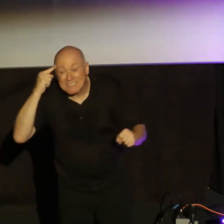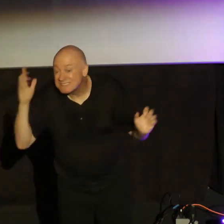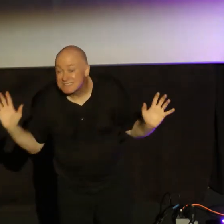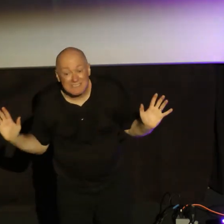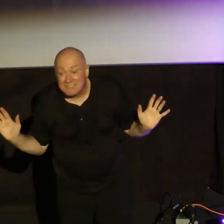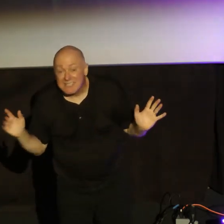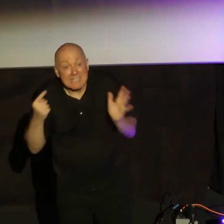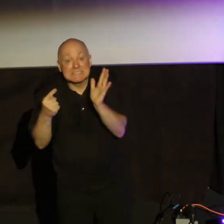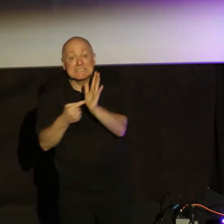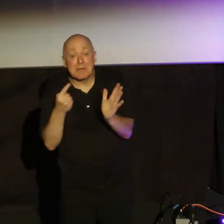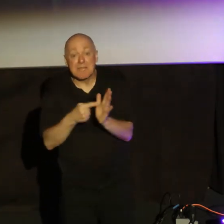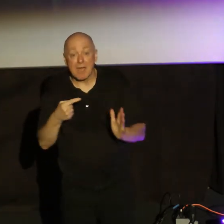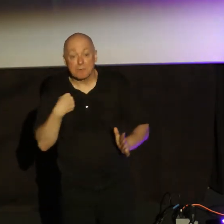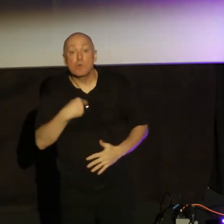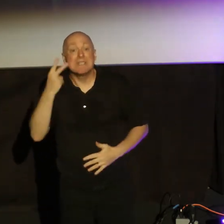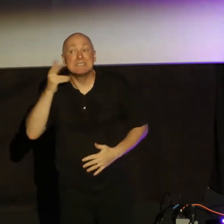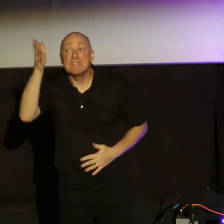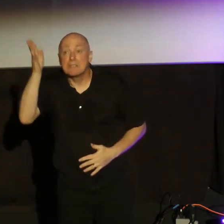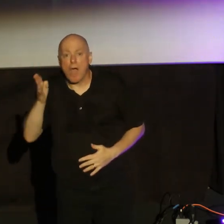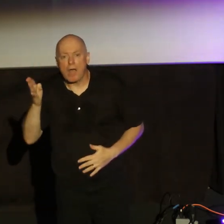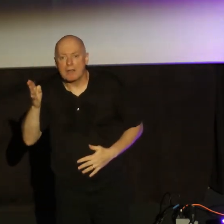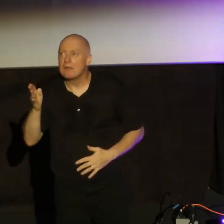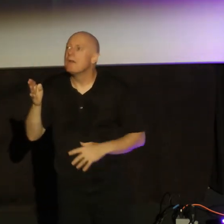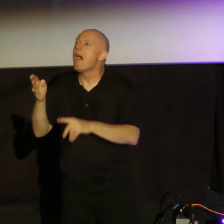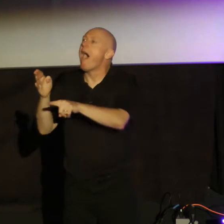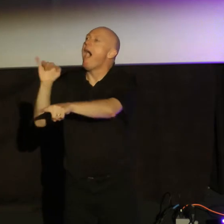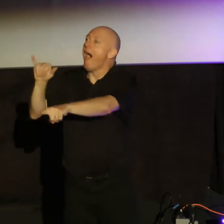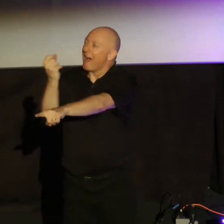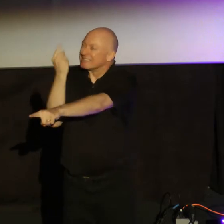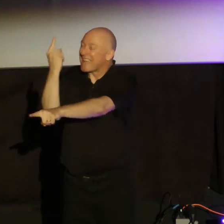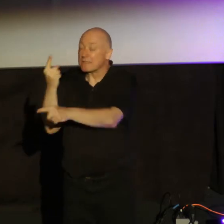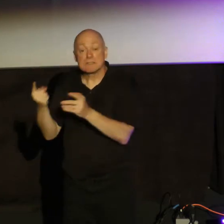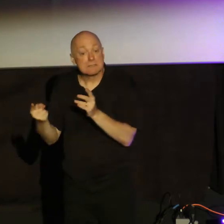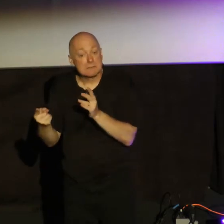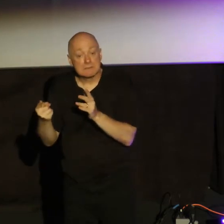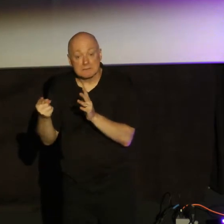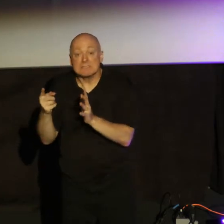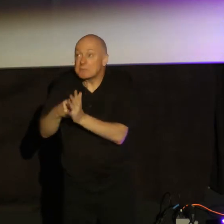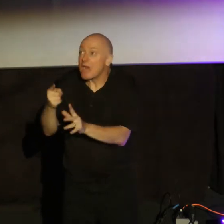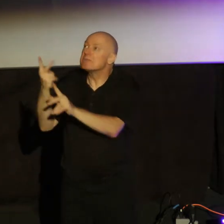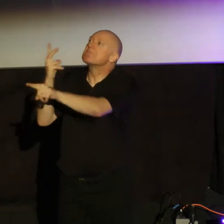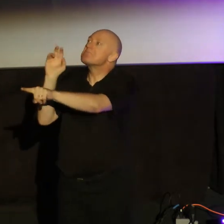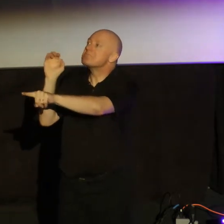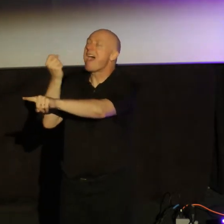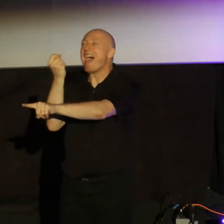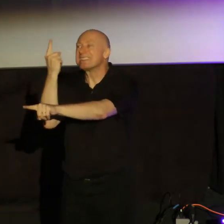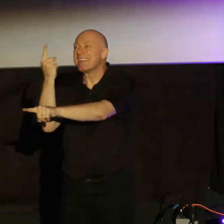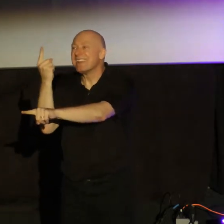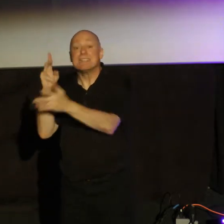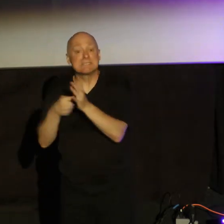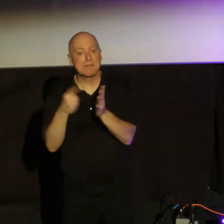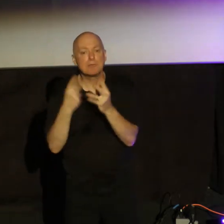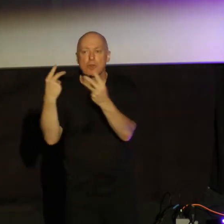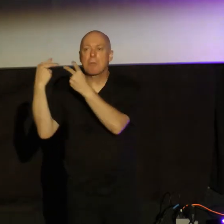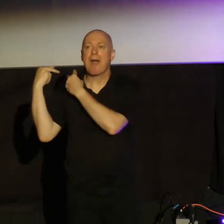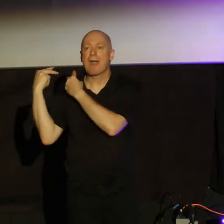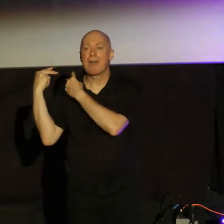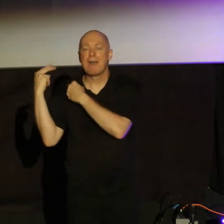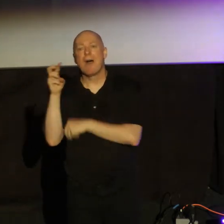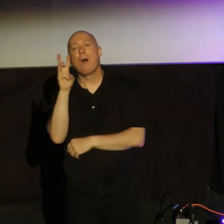Sometimes we get to see God's hand in our lives. Sometimes we get to see it. Sometimes you get to look back in hindsight and you say, wow. Do you see how